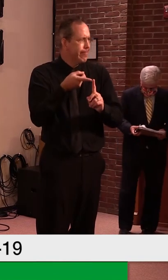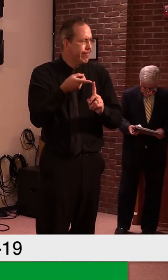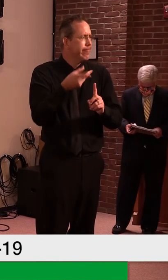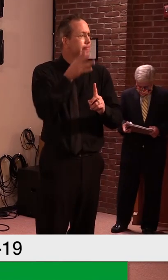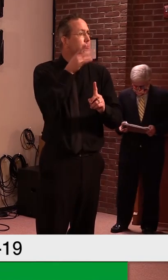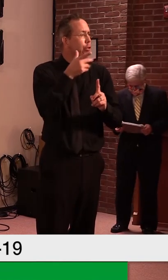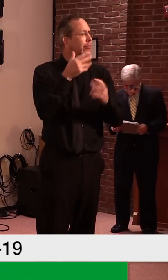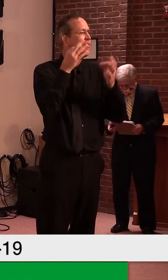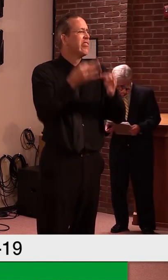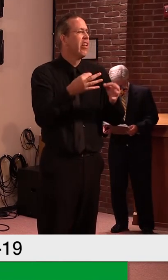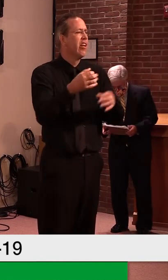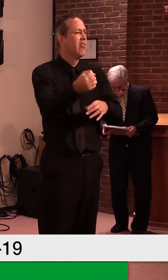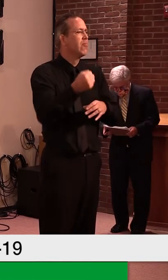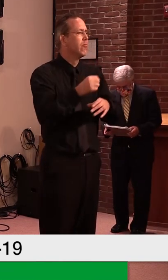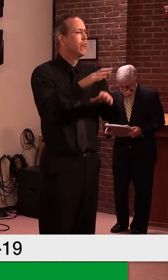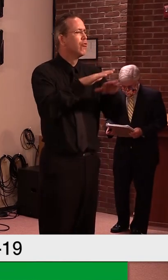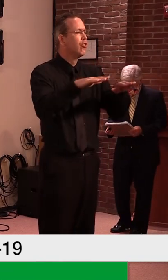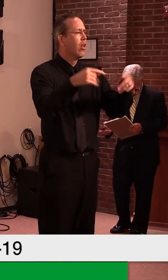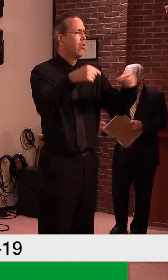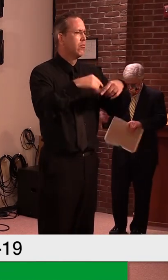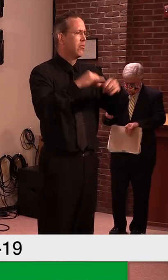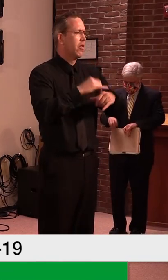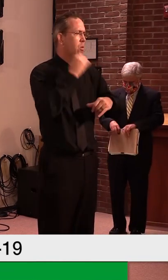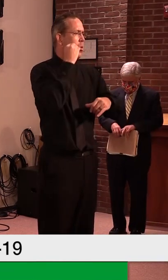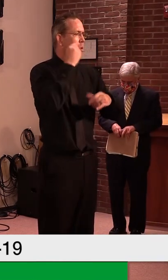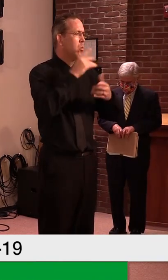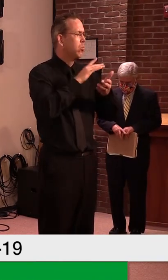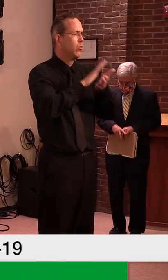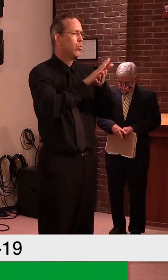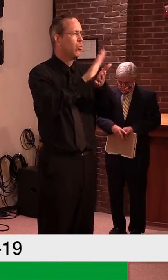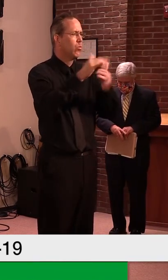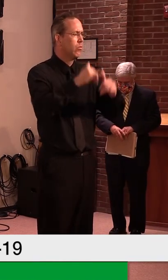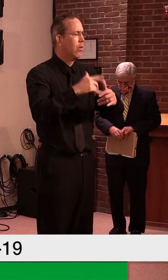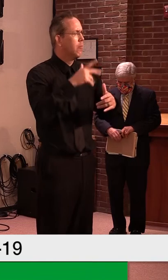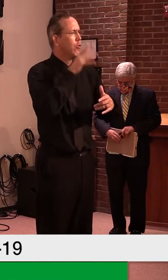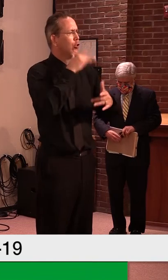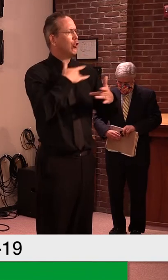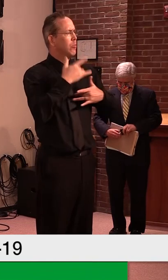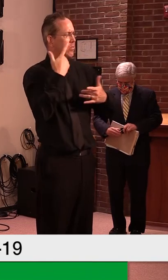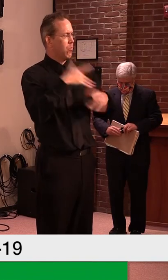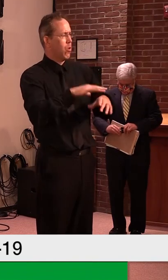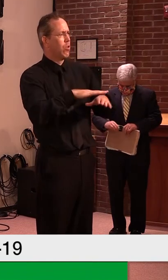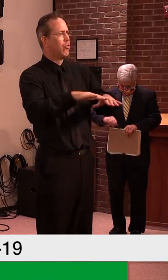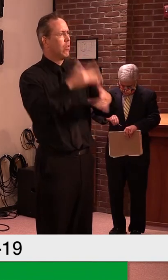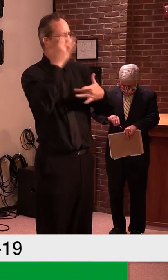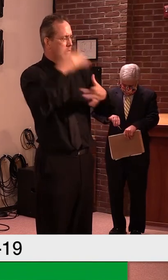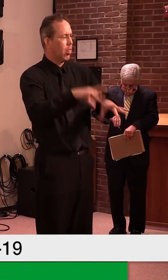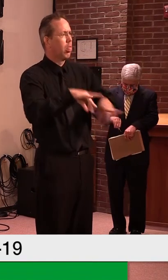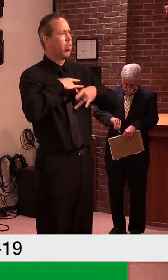mind or, uh, is there something she needs to take into account when deciding what to do?